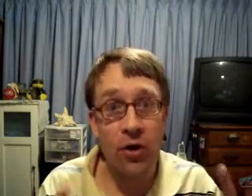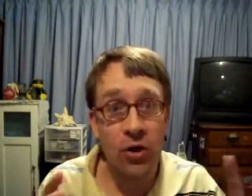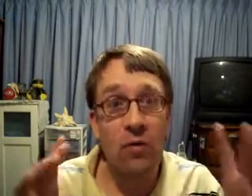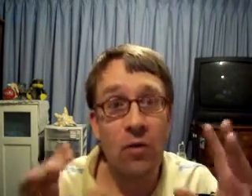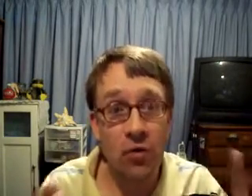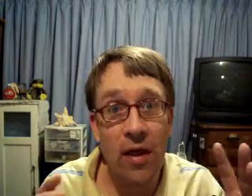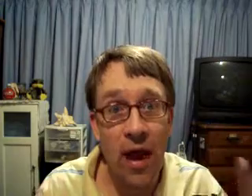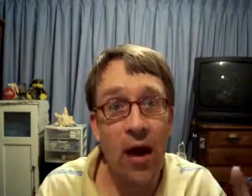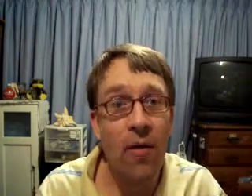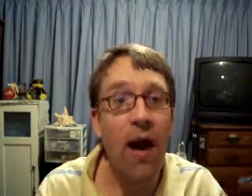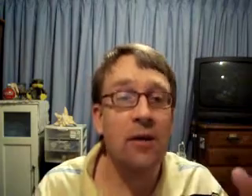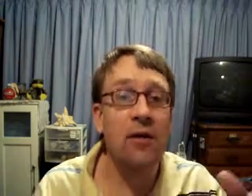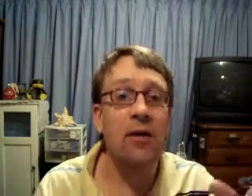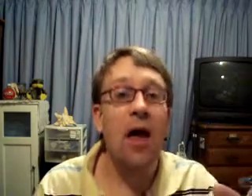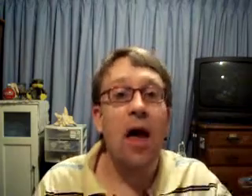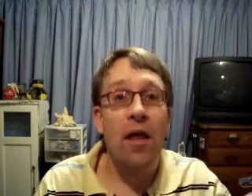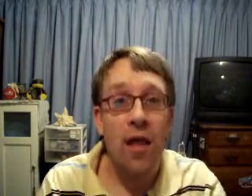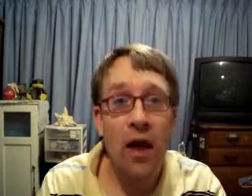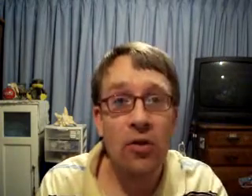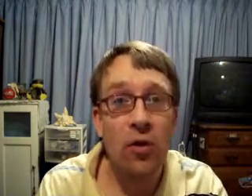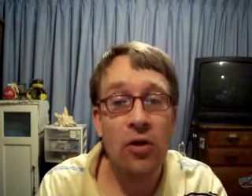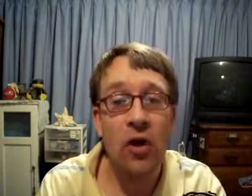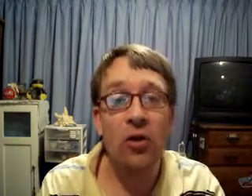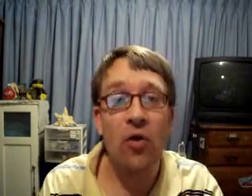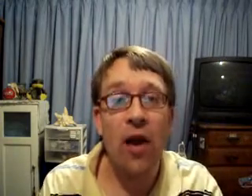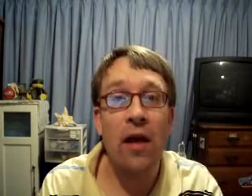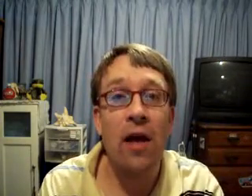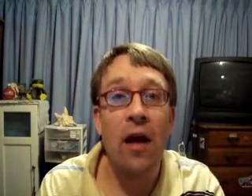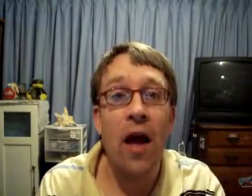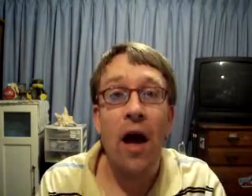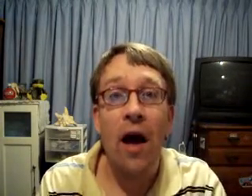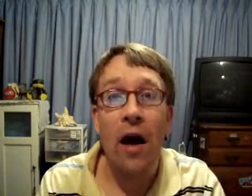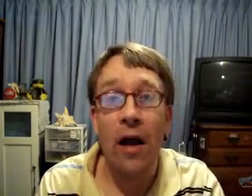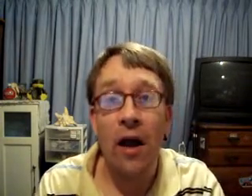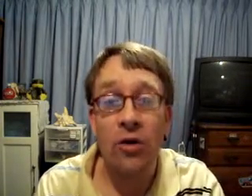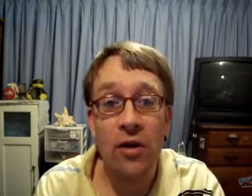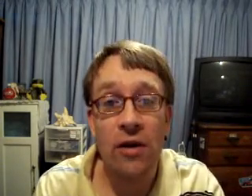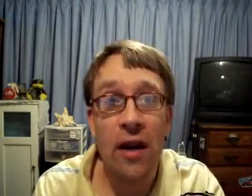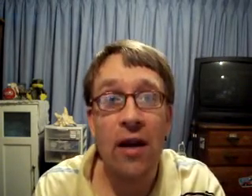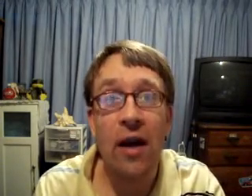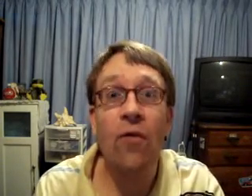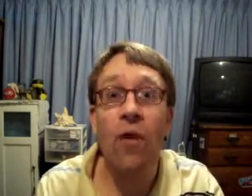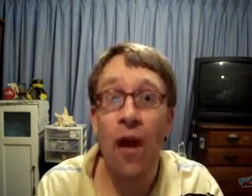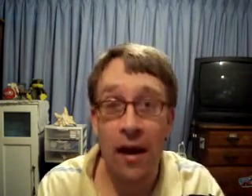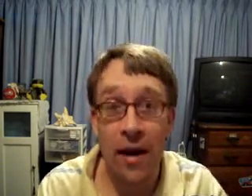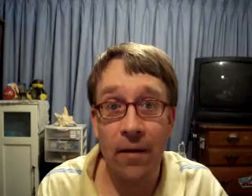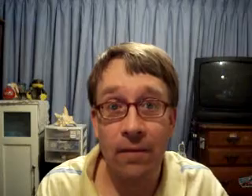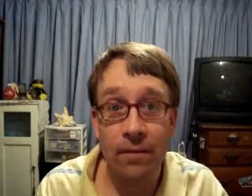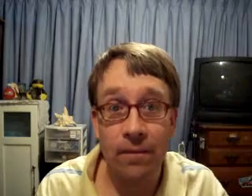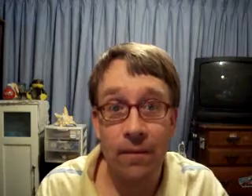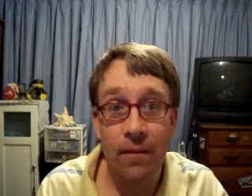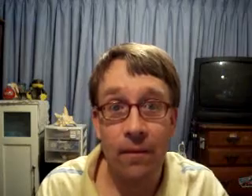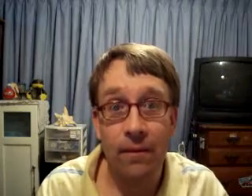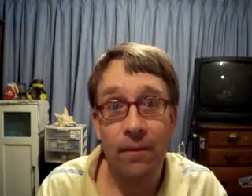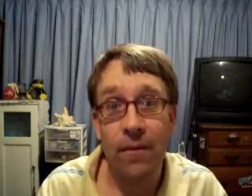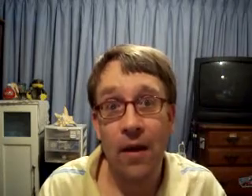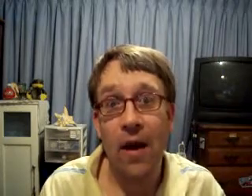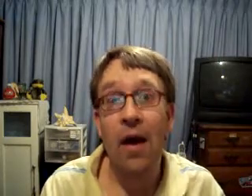friction between the air masses, that's what starts creating the electricity needed for lightning. Okay.